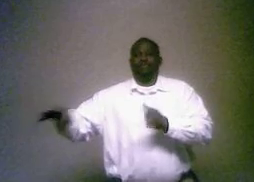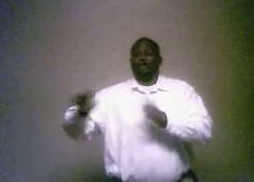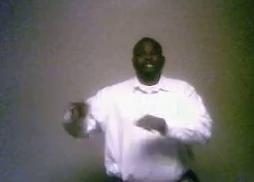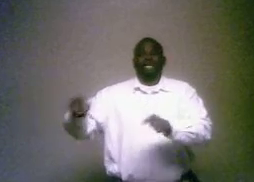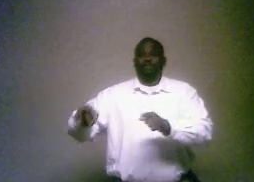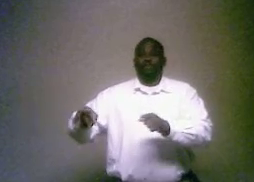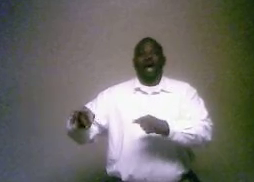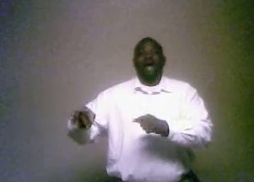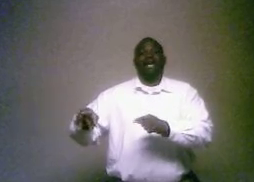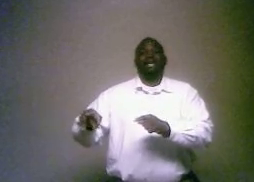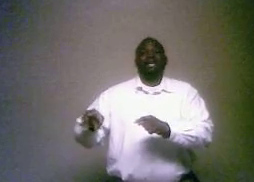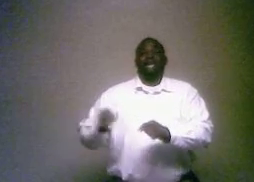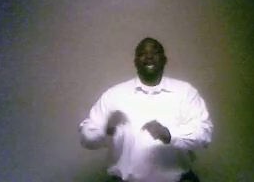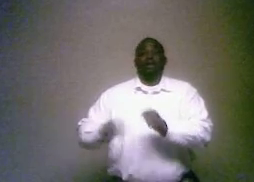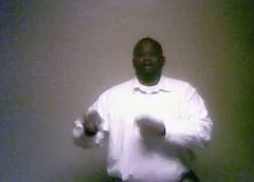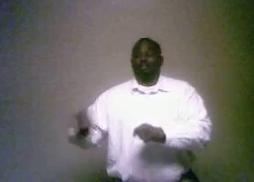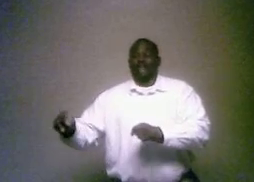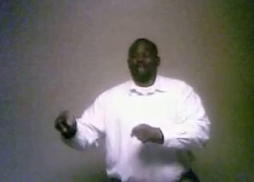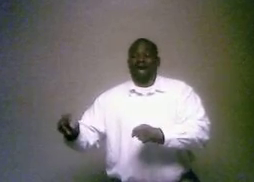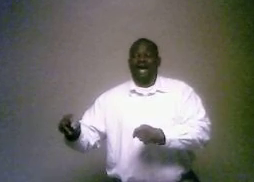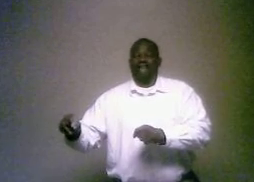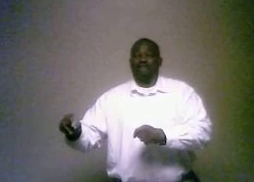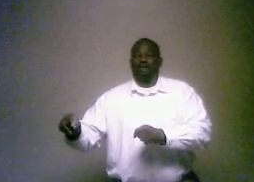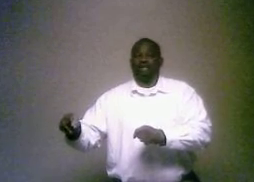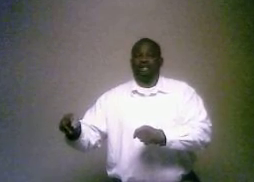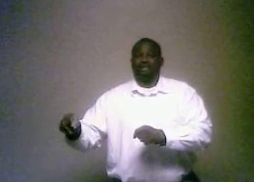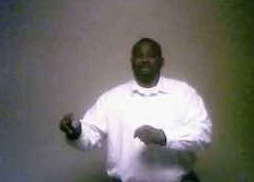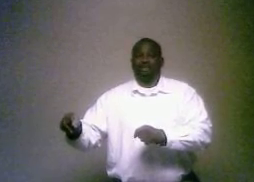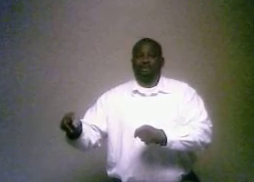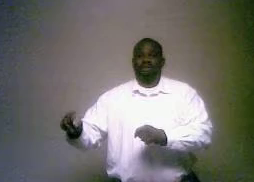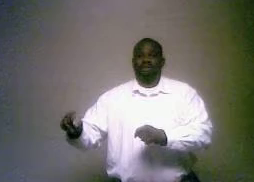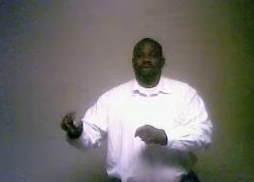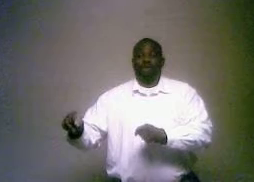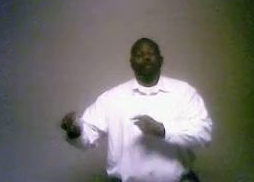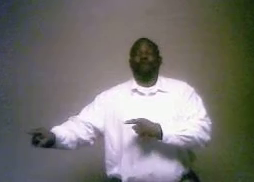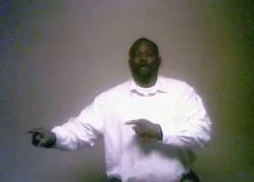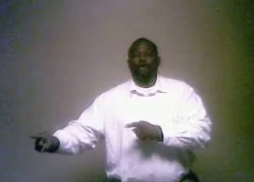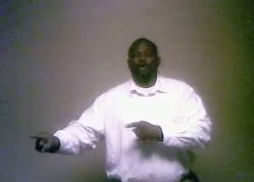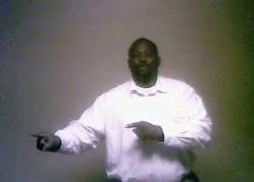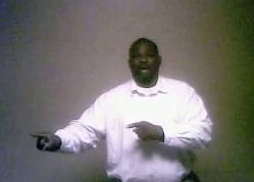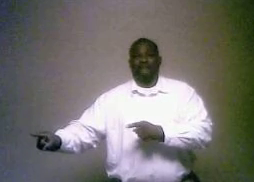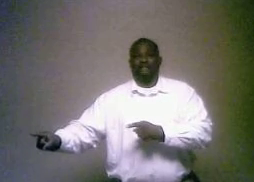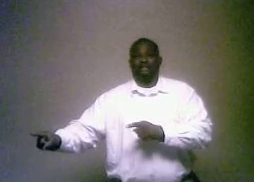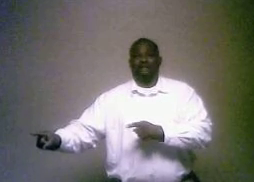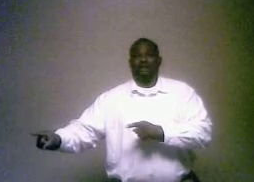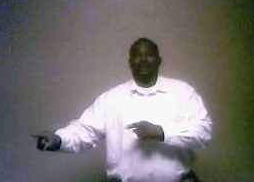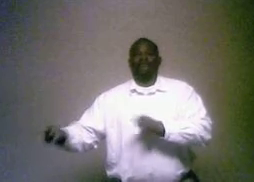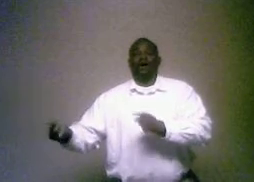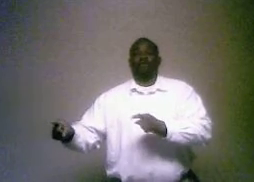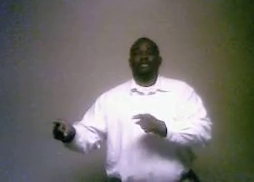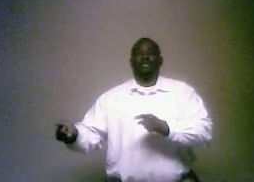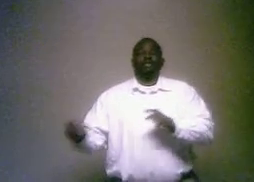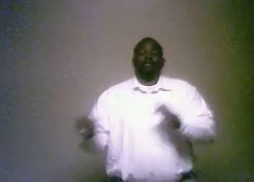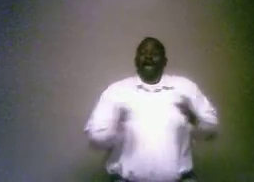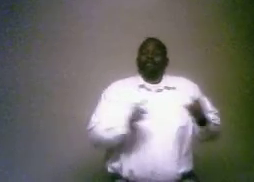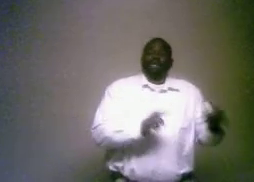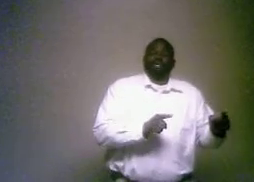we'll see why he was to baptize those individuals with the Holy Ghost baptism versus the baptism